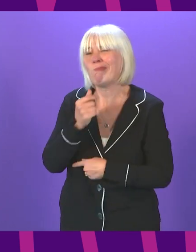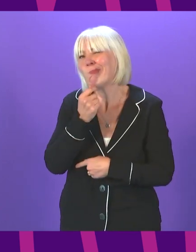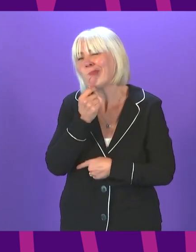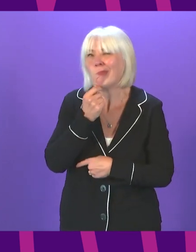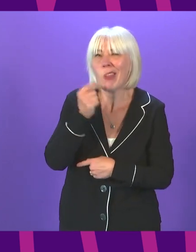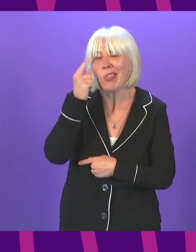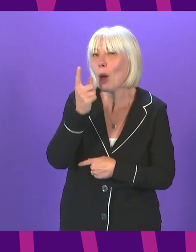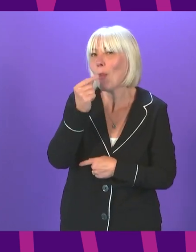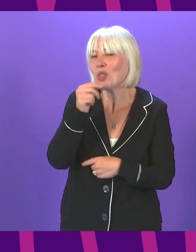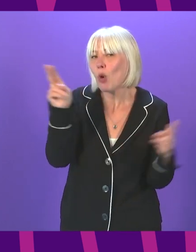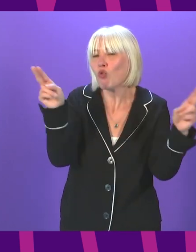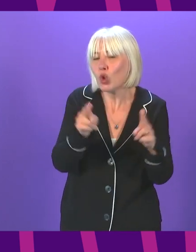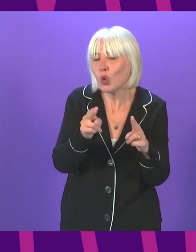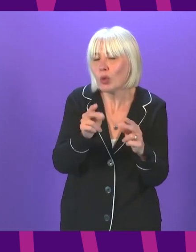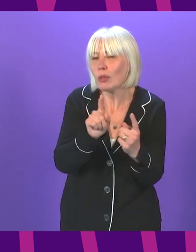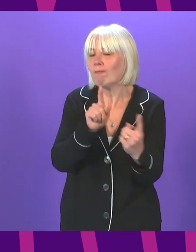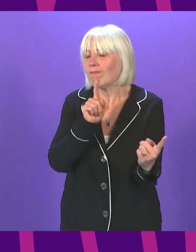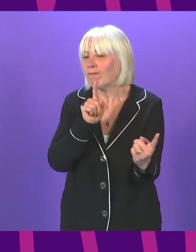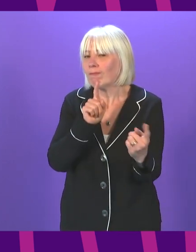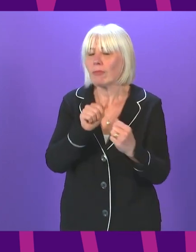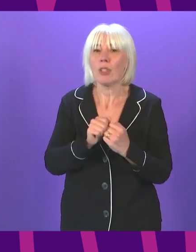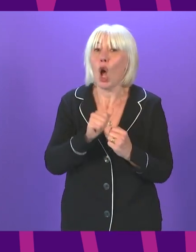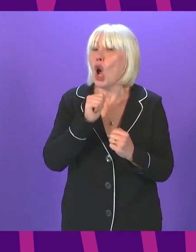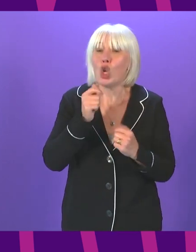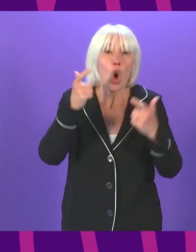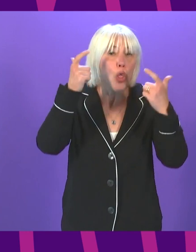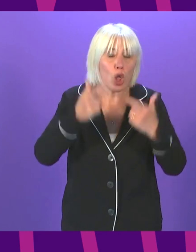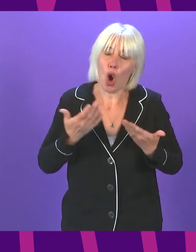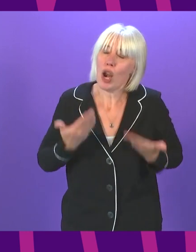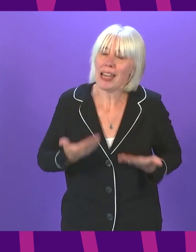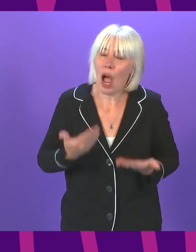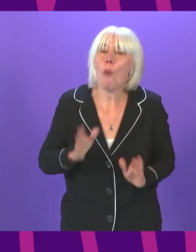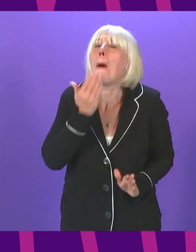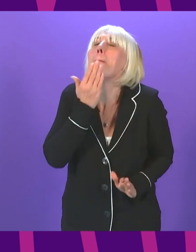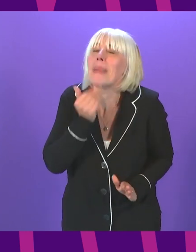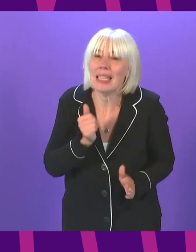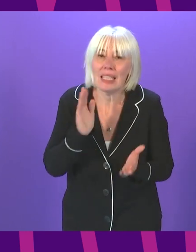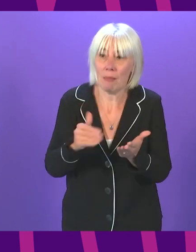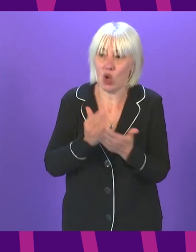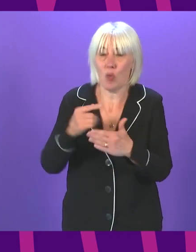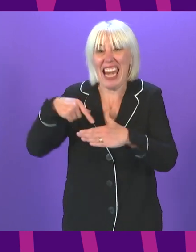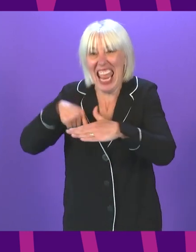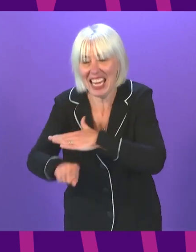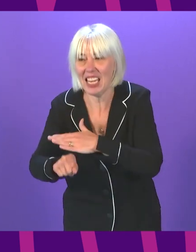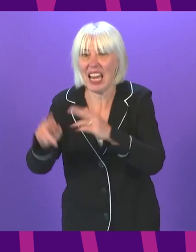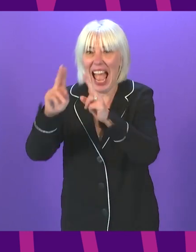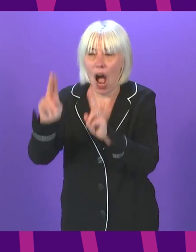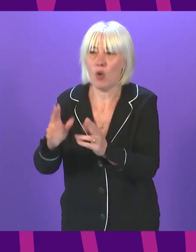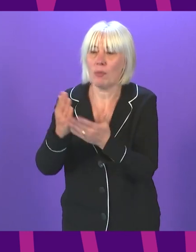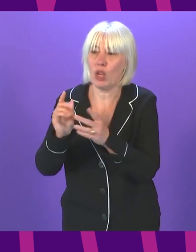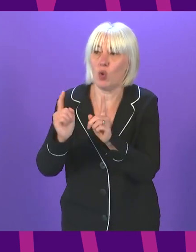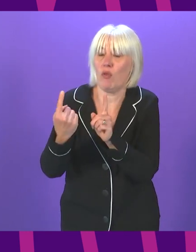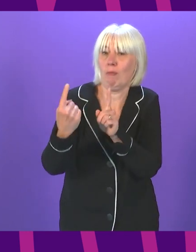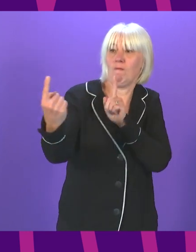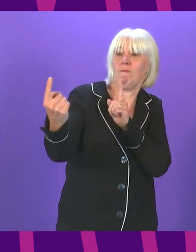that are unnecessary. Even though it is not the law anymore, keep a safe distance from people in other households if you can, especially